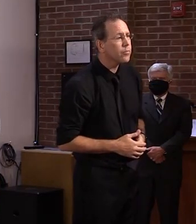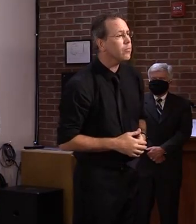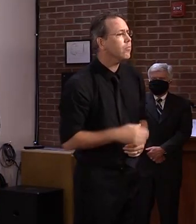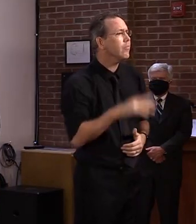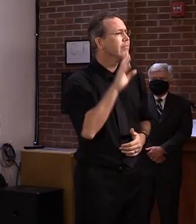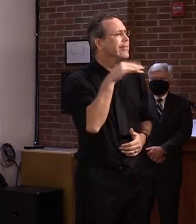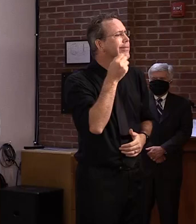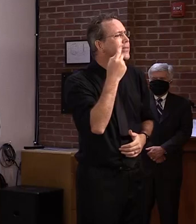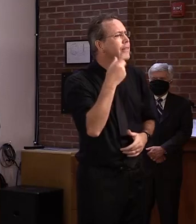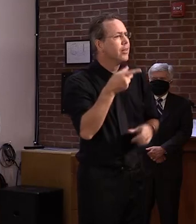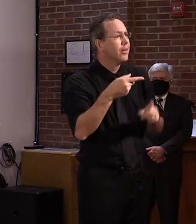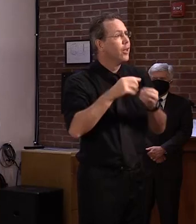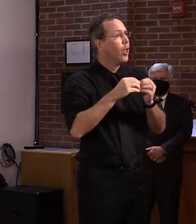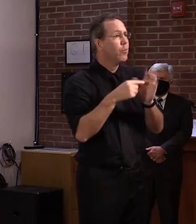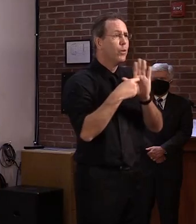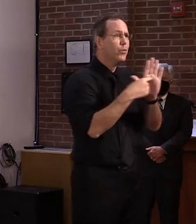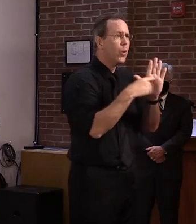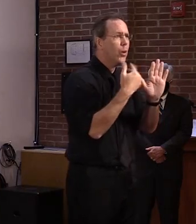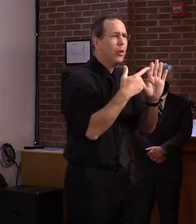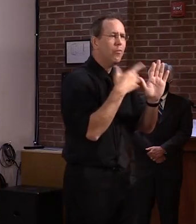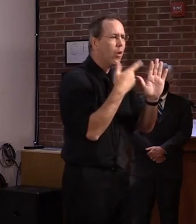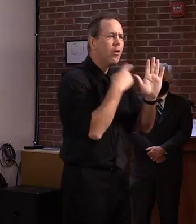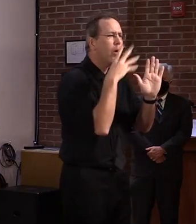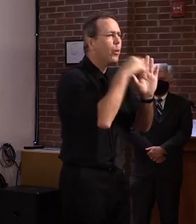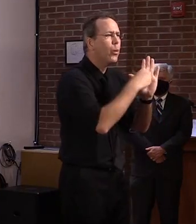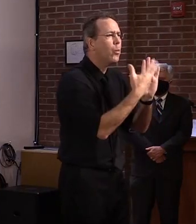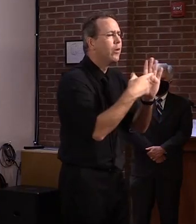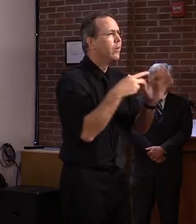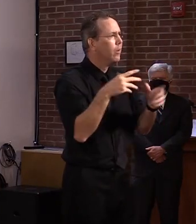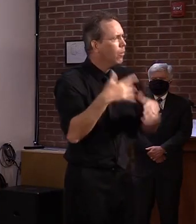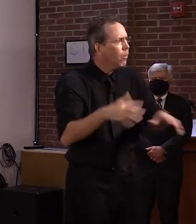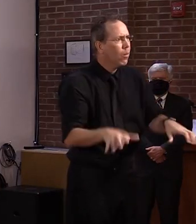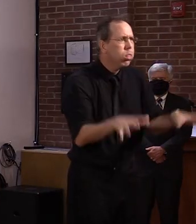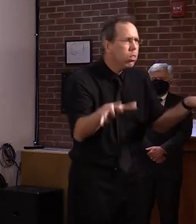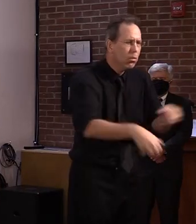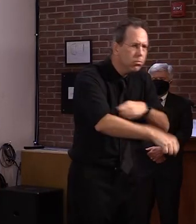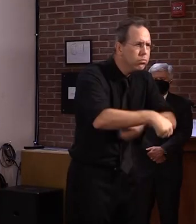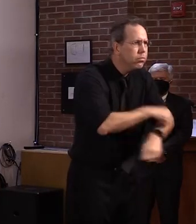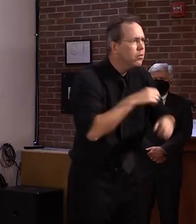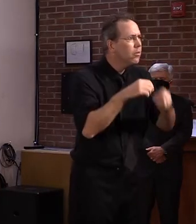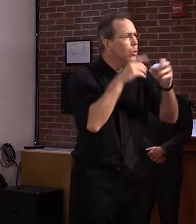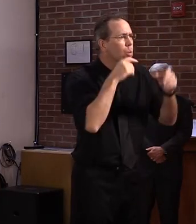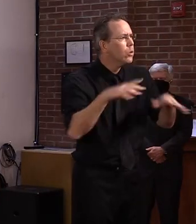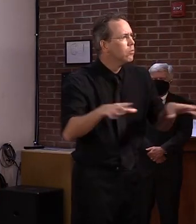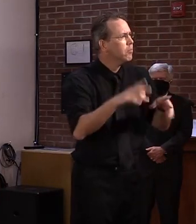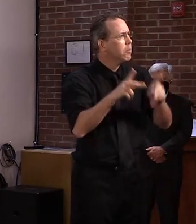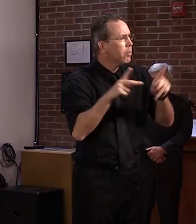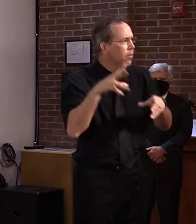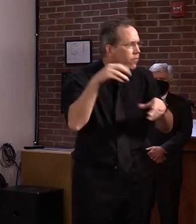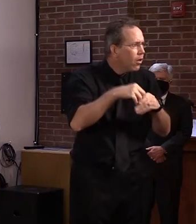to make sure teachers, staff, and kids are safe when they return for much-needed in-person learning.